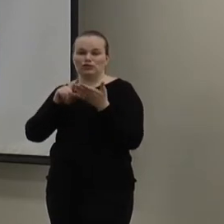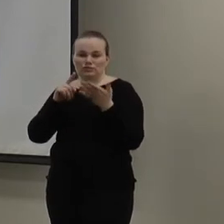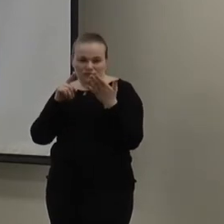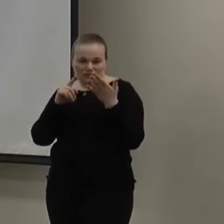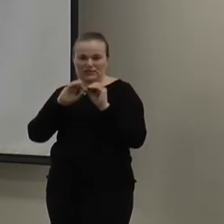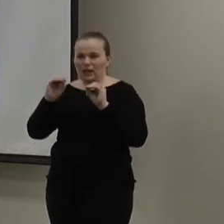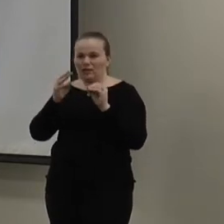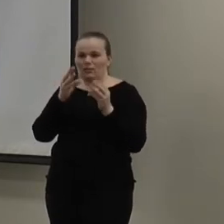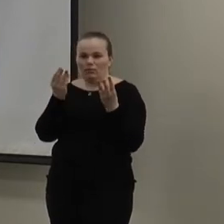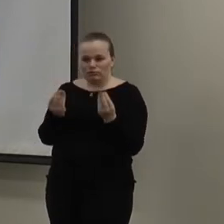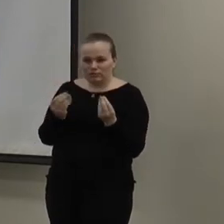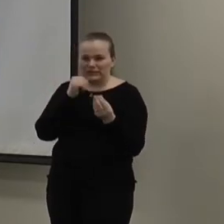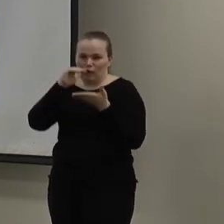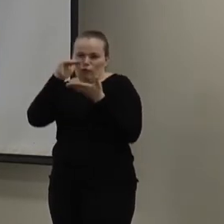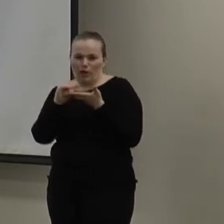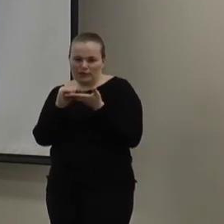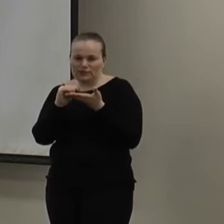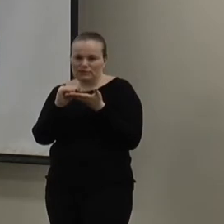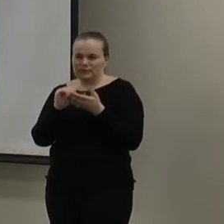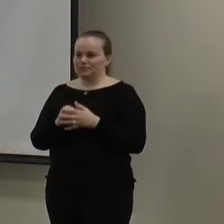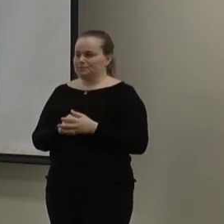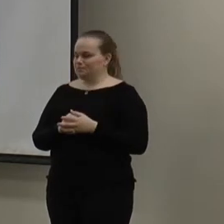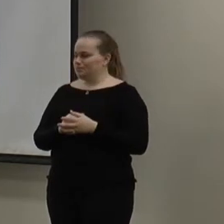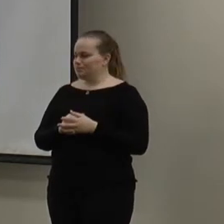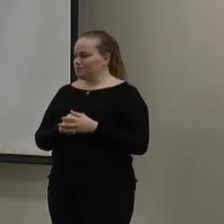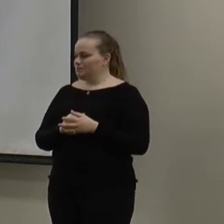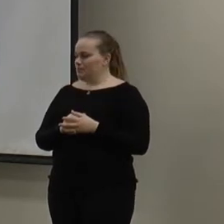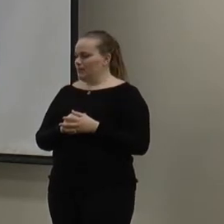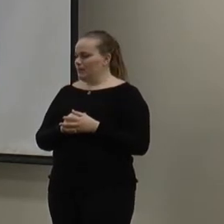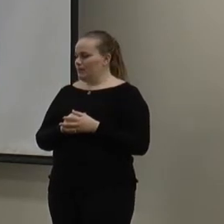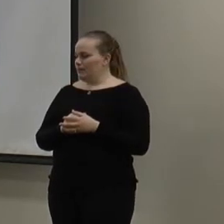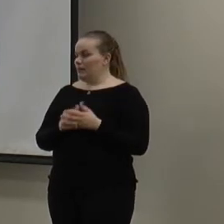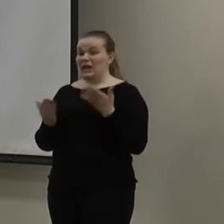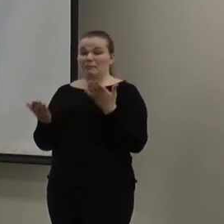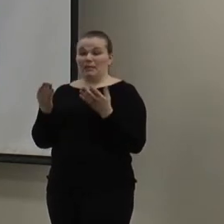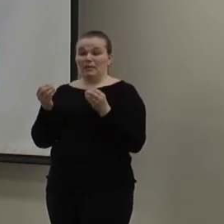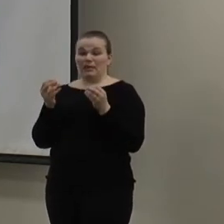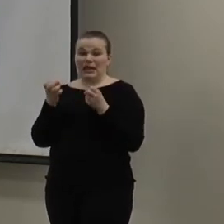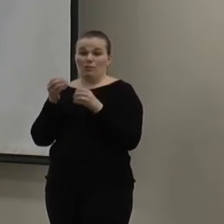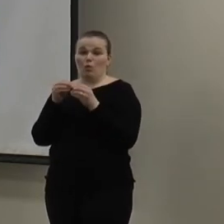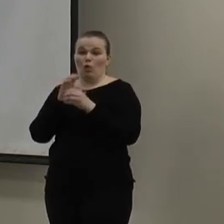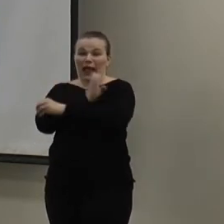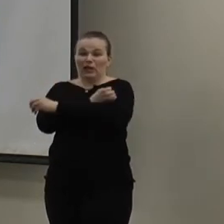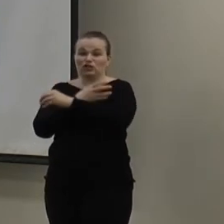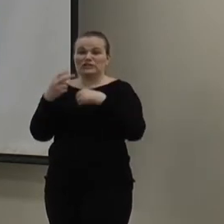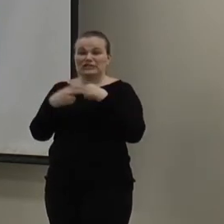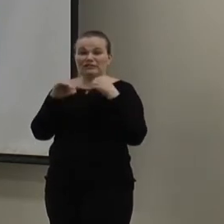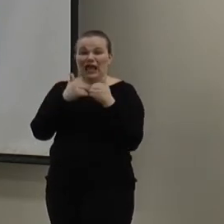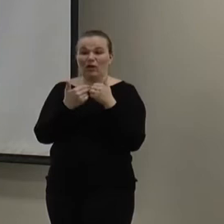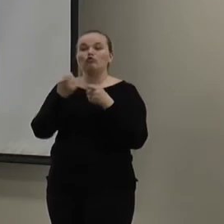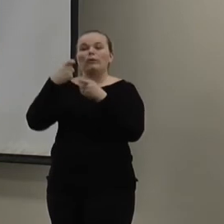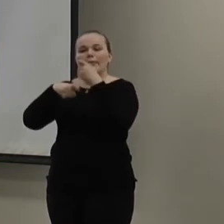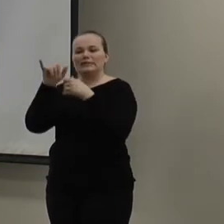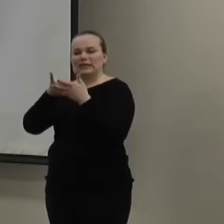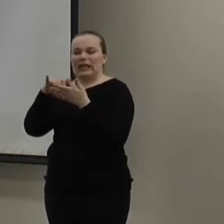that it hasn't gotten moist, that it's not compressed. And that, you know, maybe you can get more energy savings by adding to it or replacing